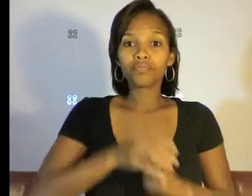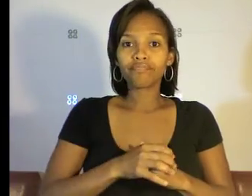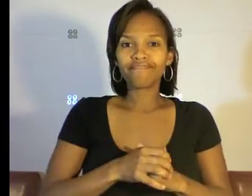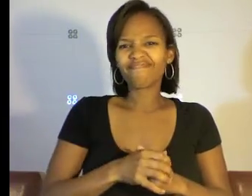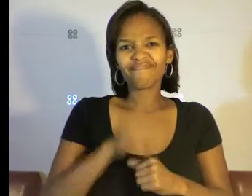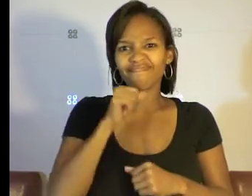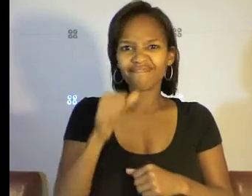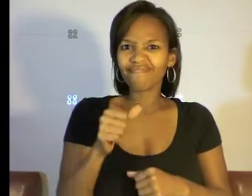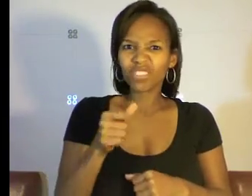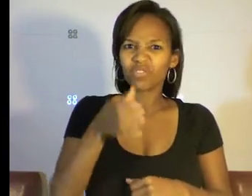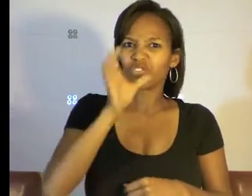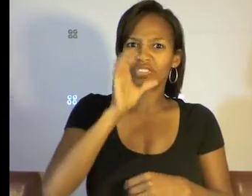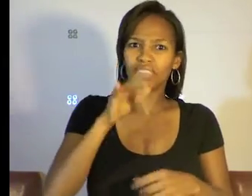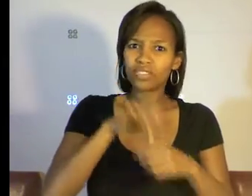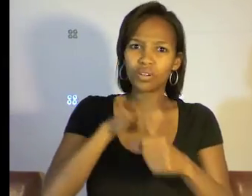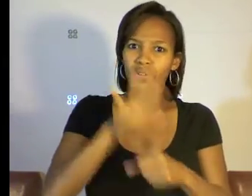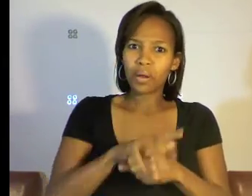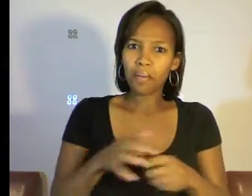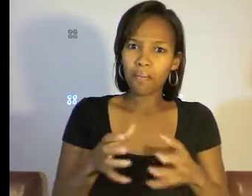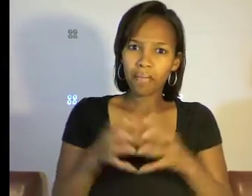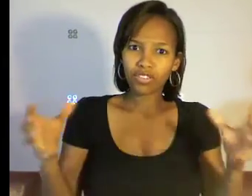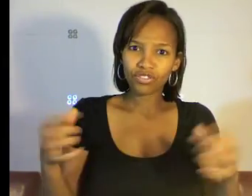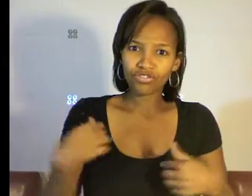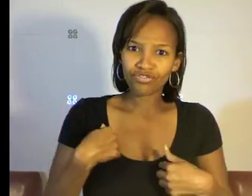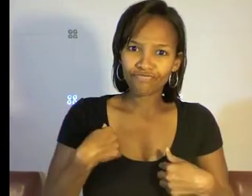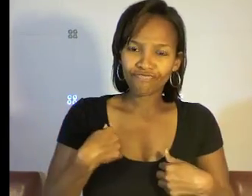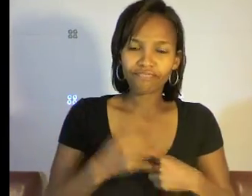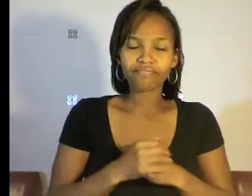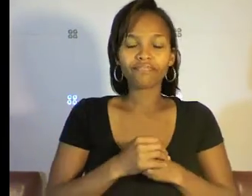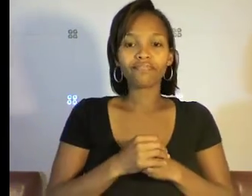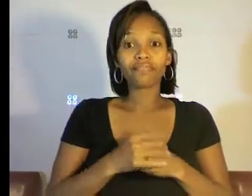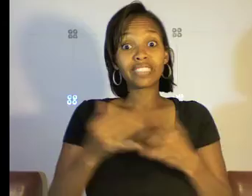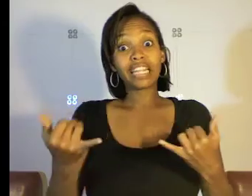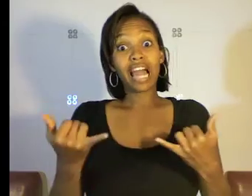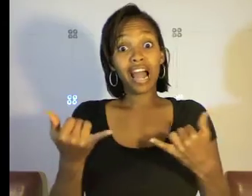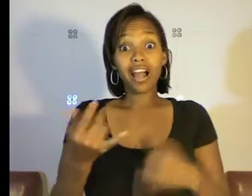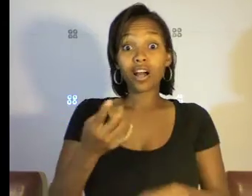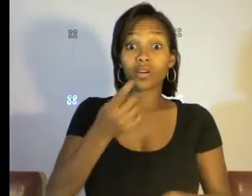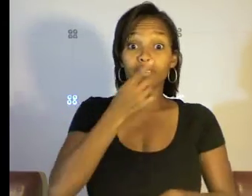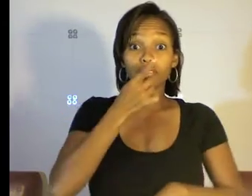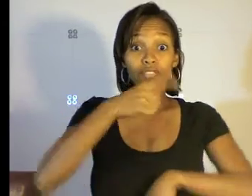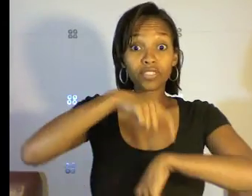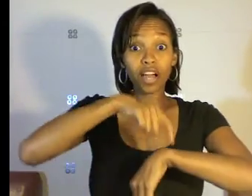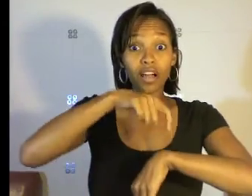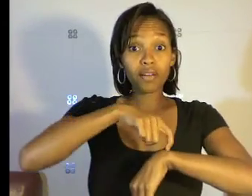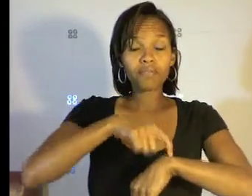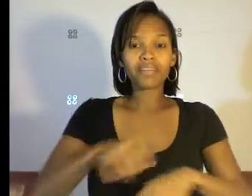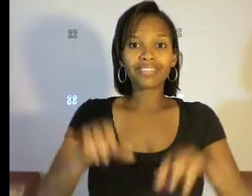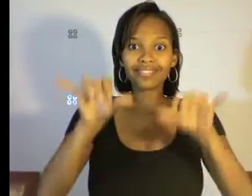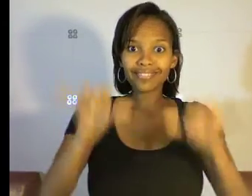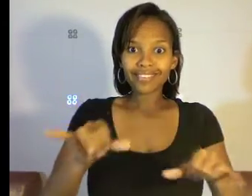Now it's dinner time, and I'm still drinking the same soda. I think there's about half left.